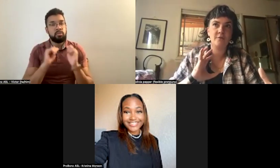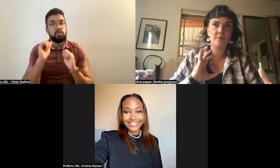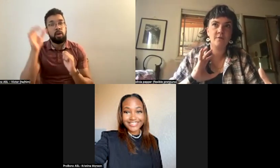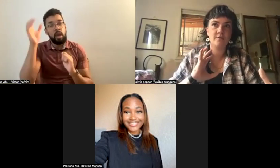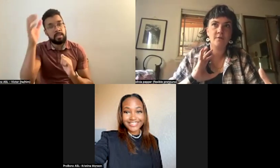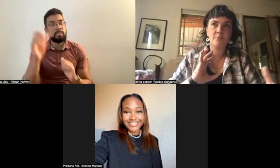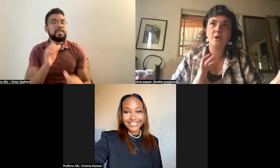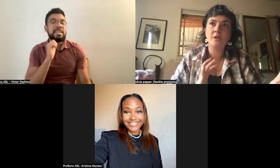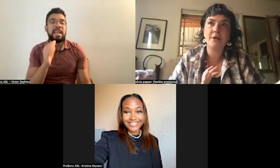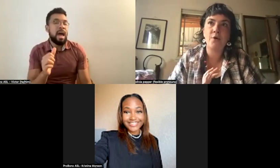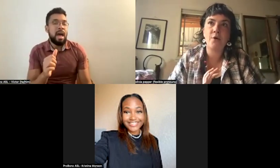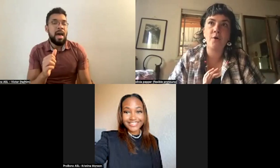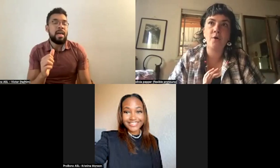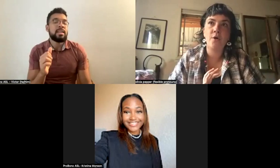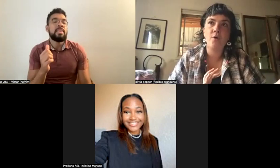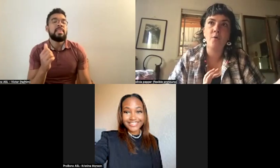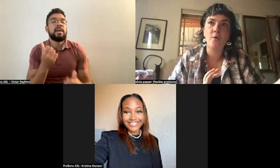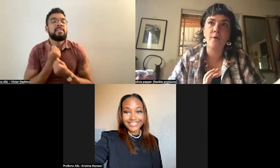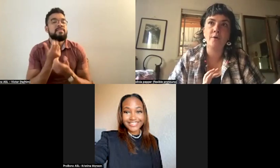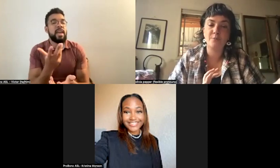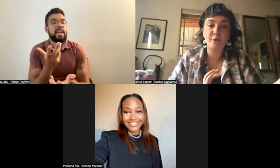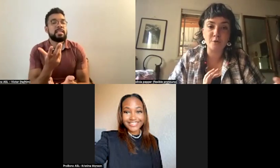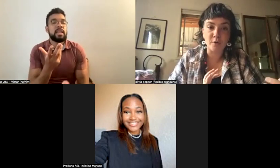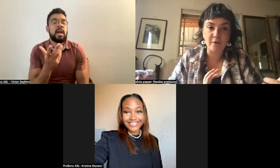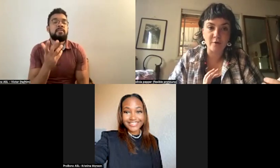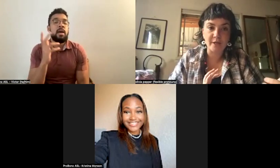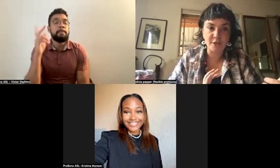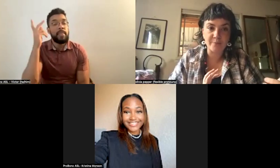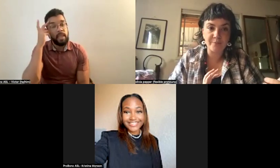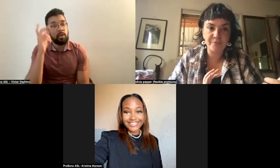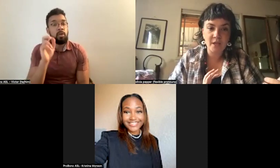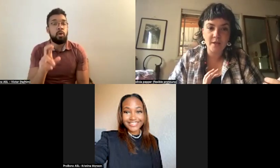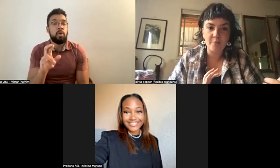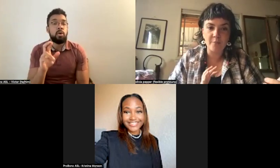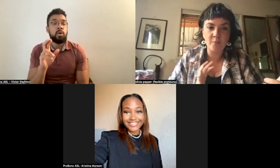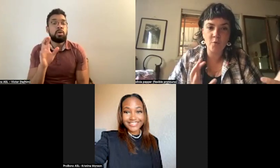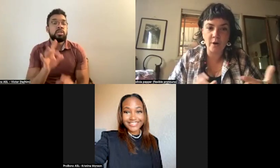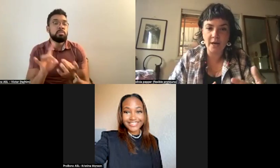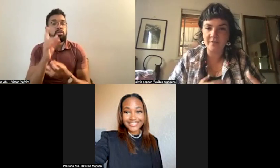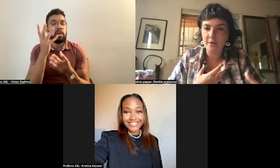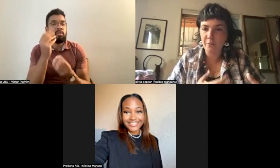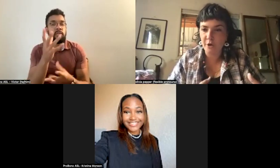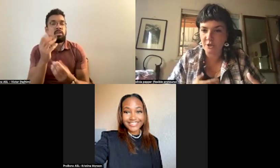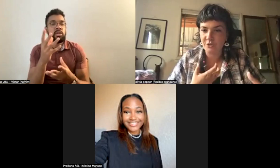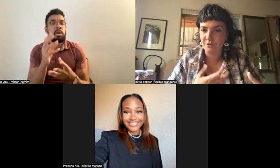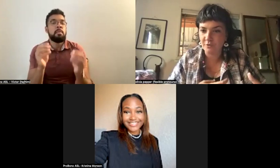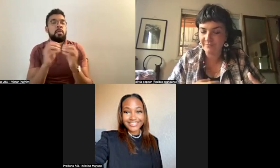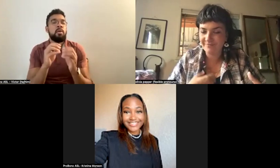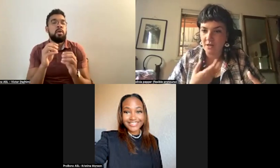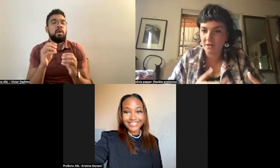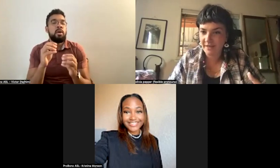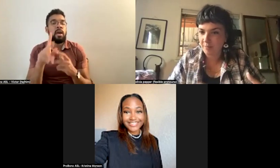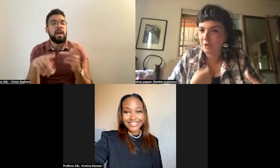political or spiritual information, but more a kind of personal,